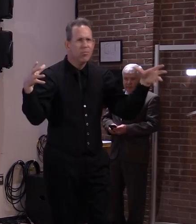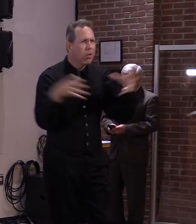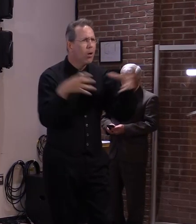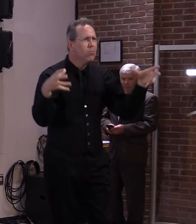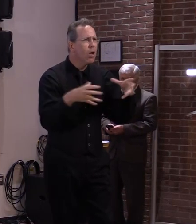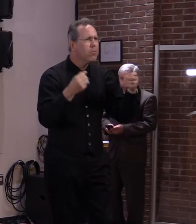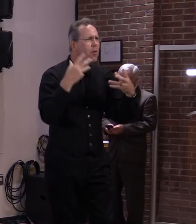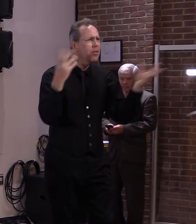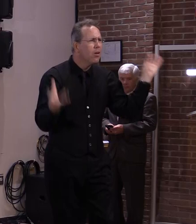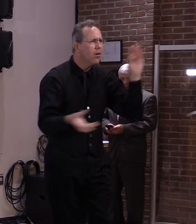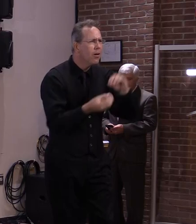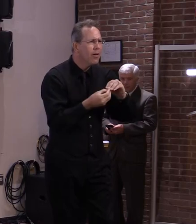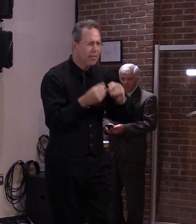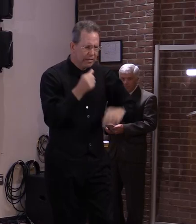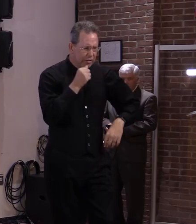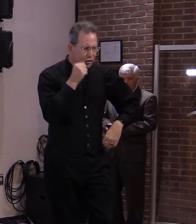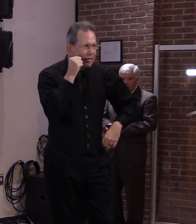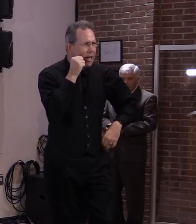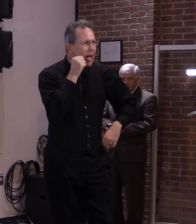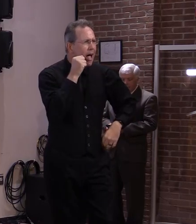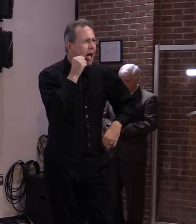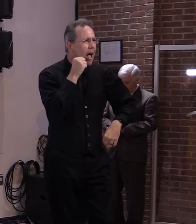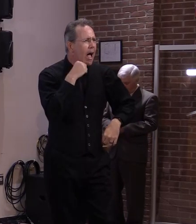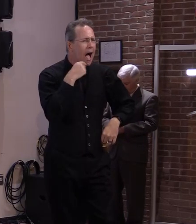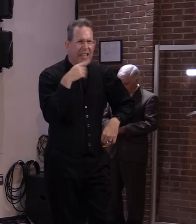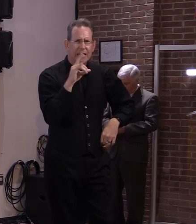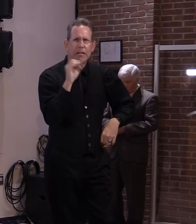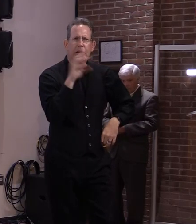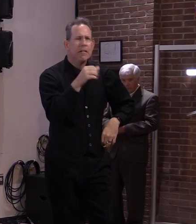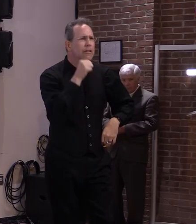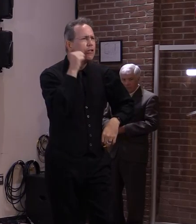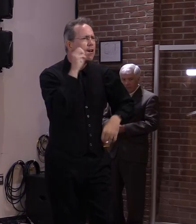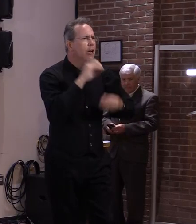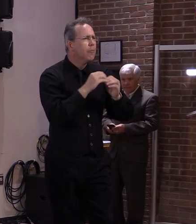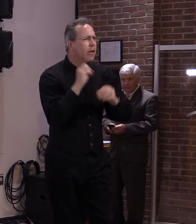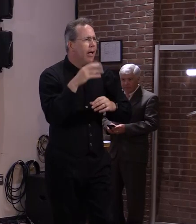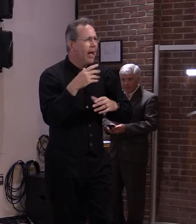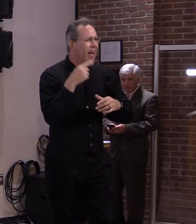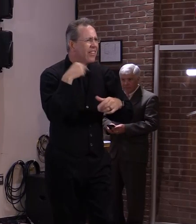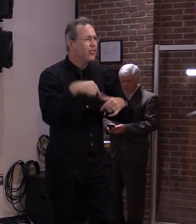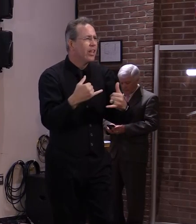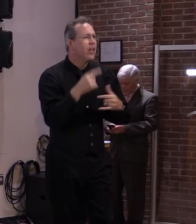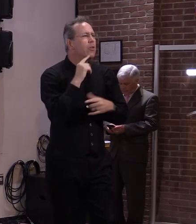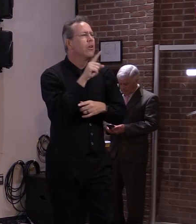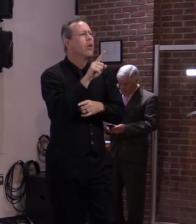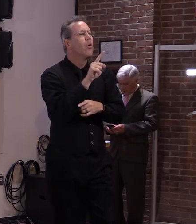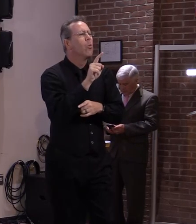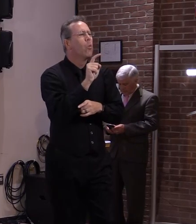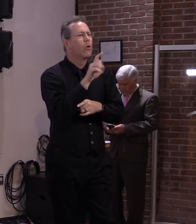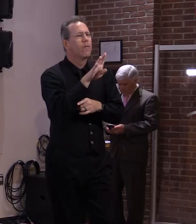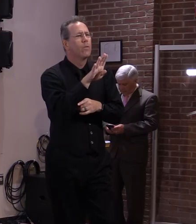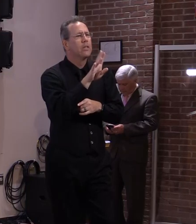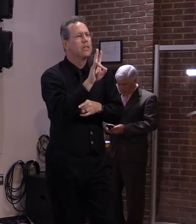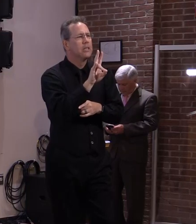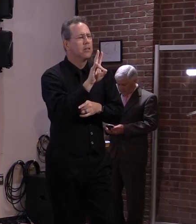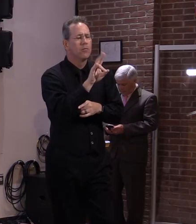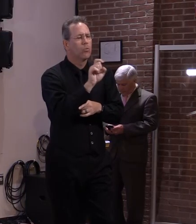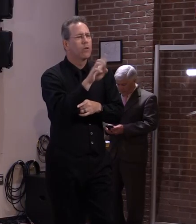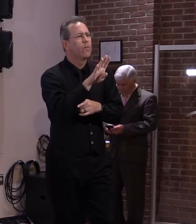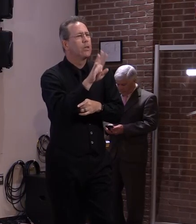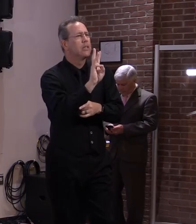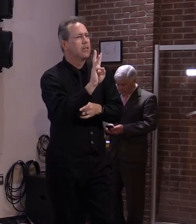And it's I can't recall how many that was. I think this will be 146. 146 is what I'm being told.